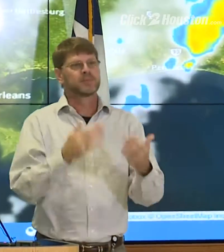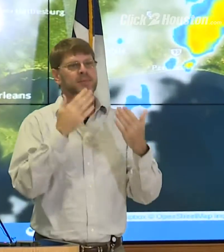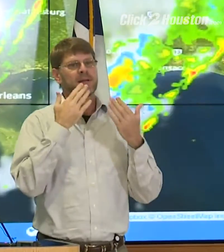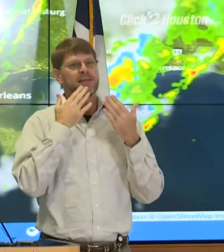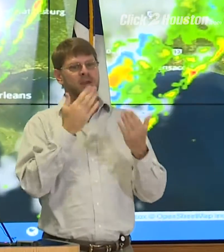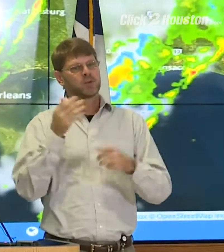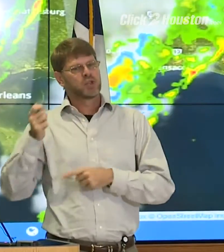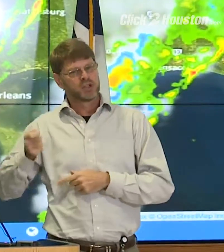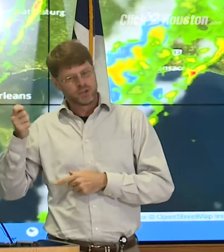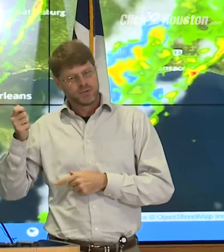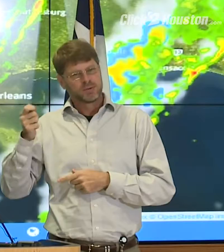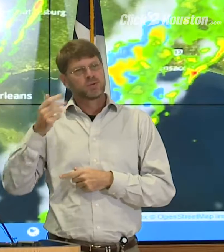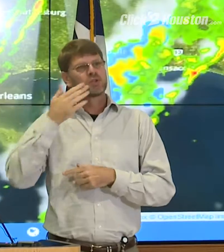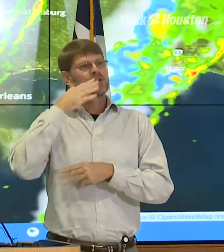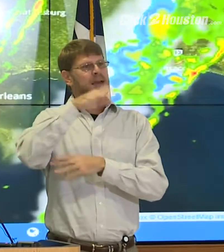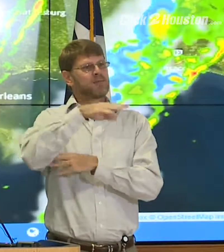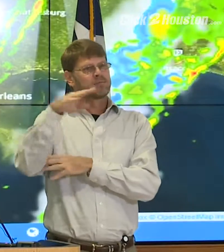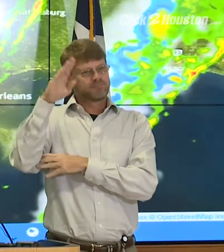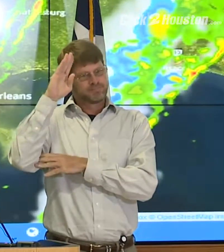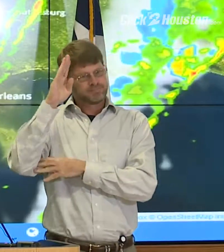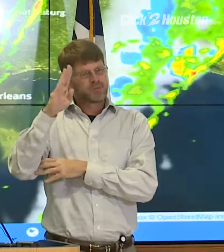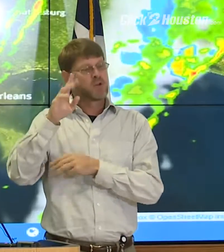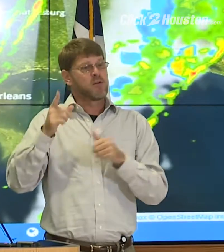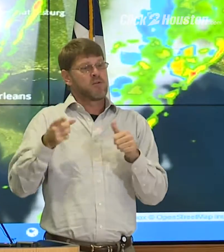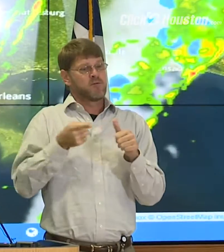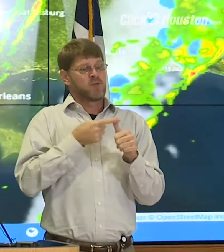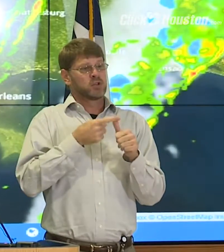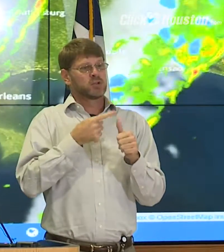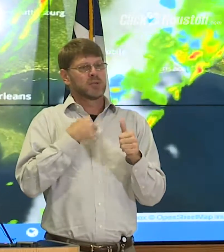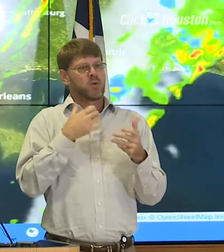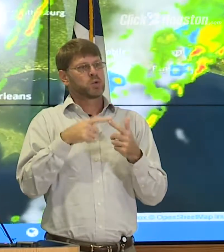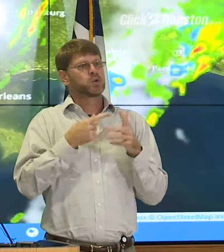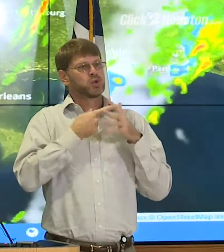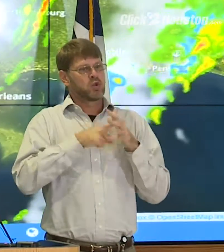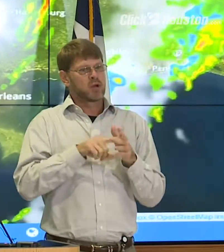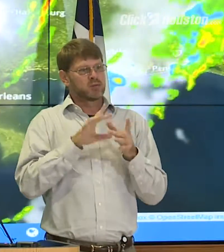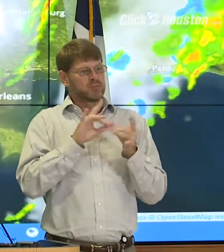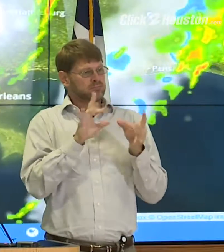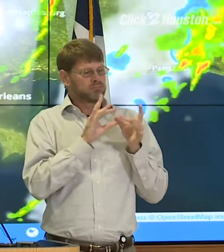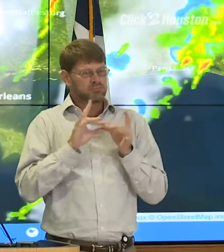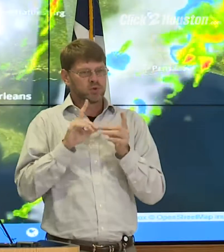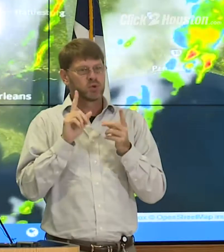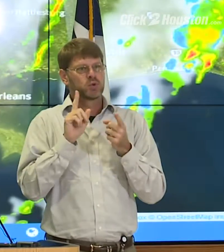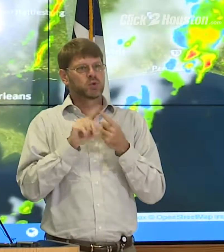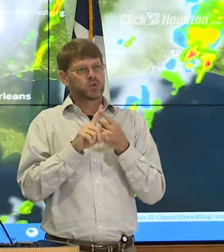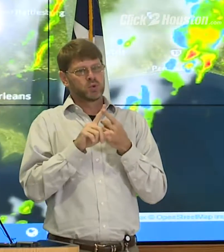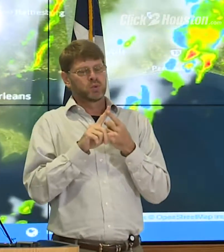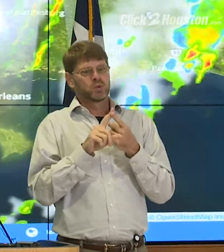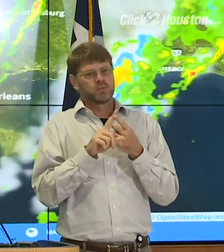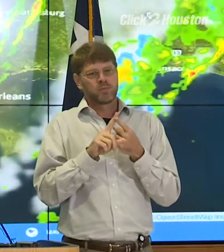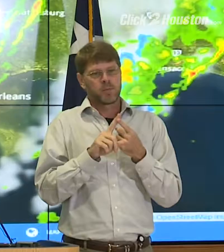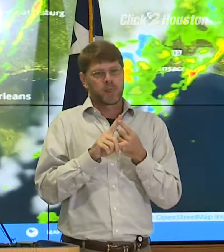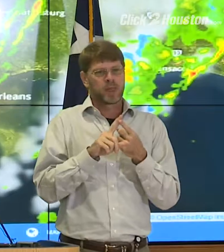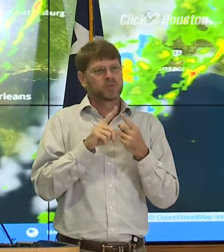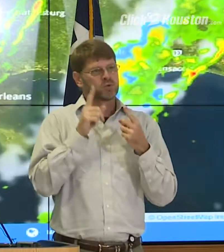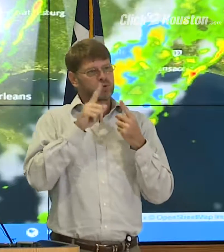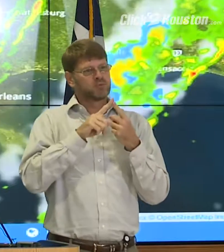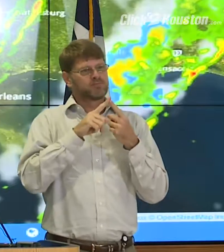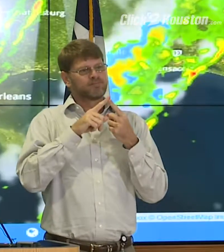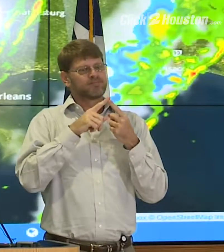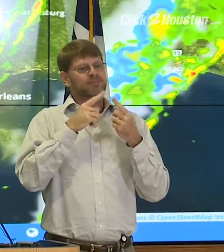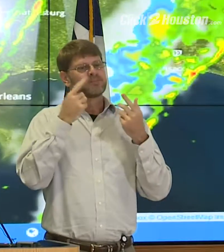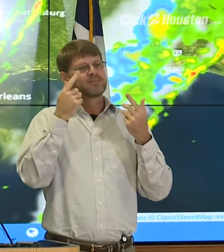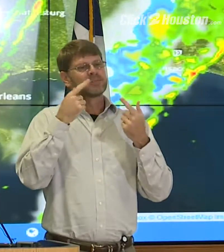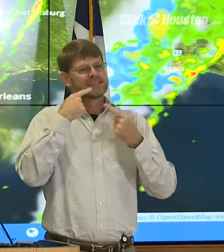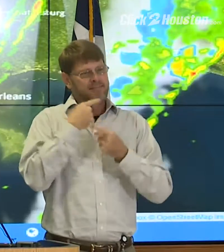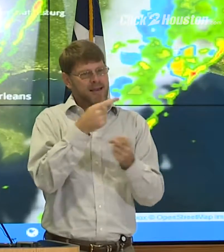much, Judge. Good afternoon, everyone. First of all, would like to start out by offering from myself and the entire federal